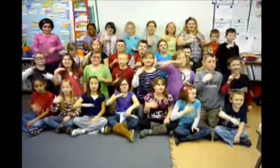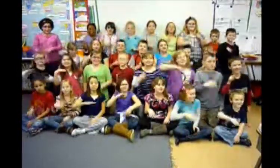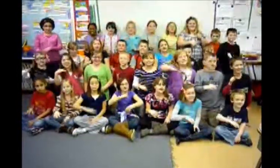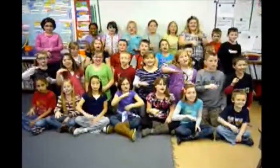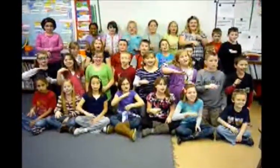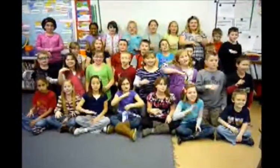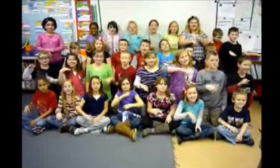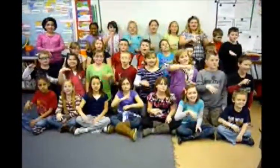aside,